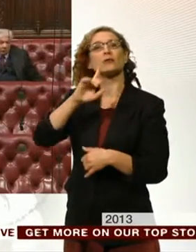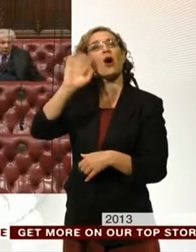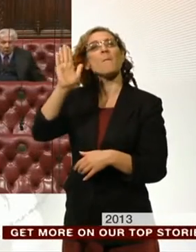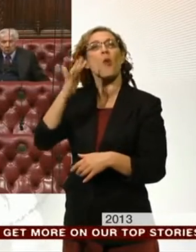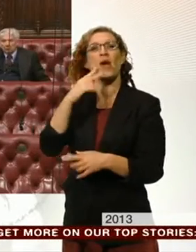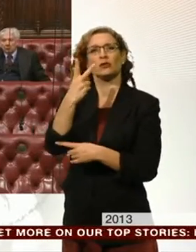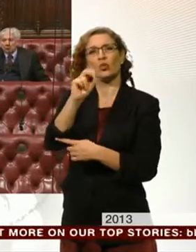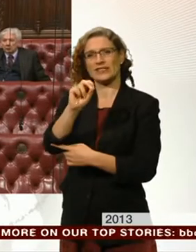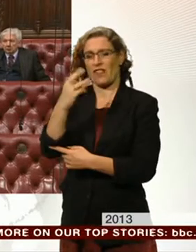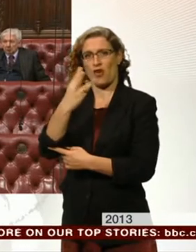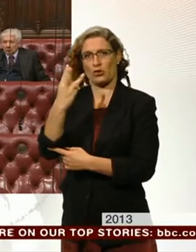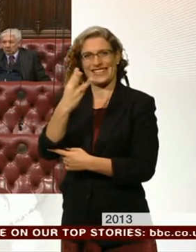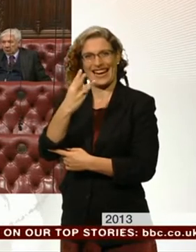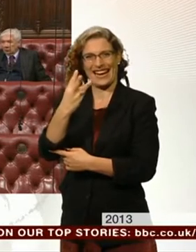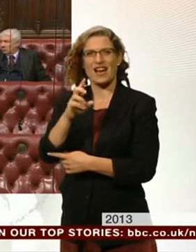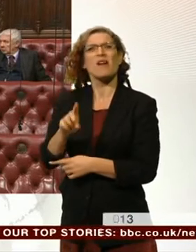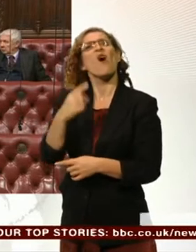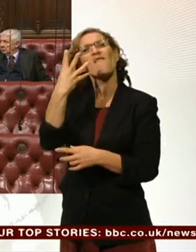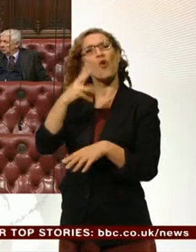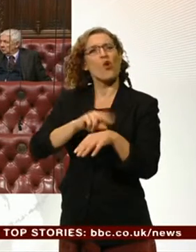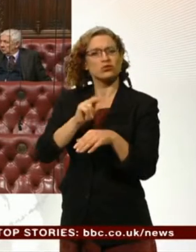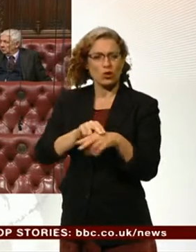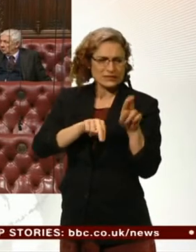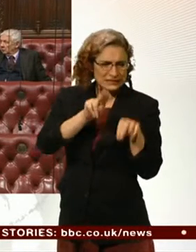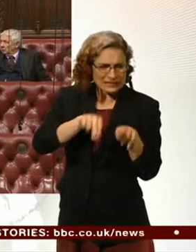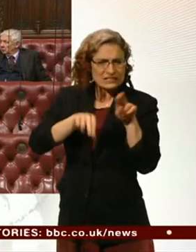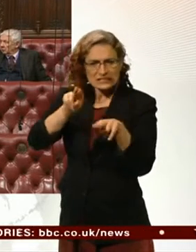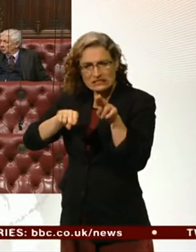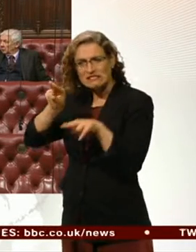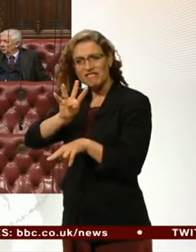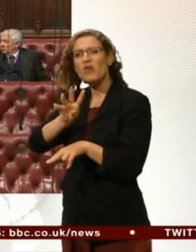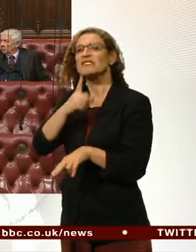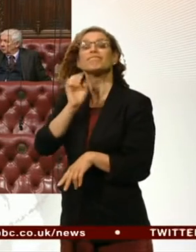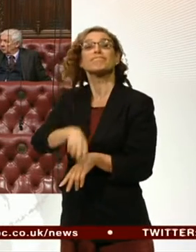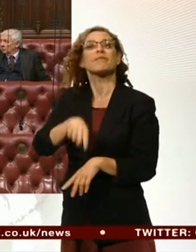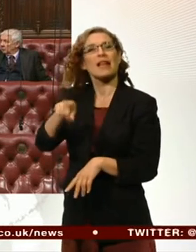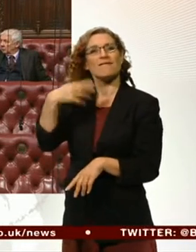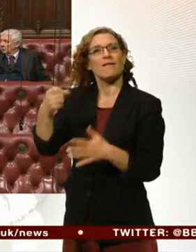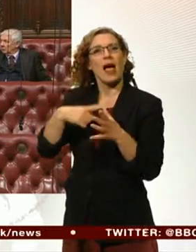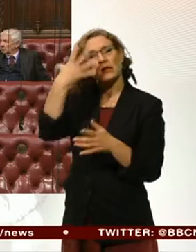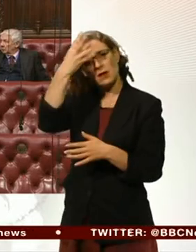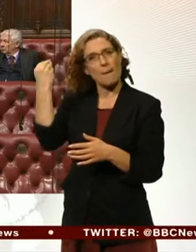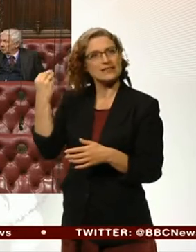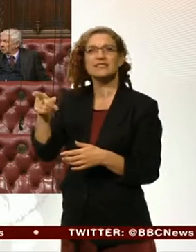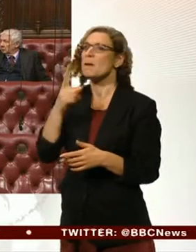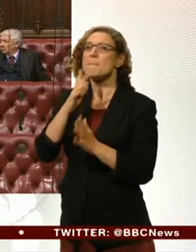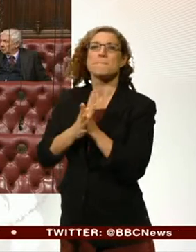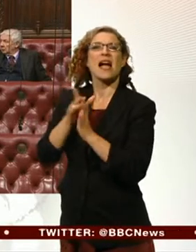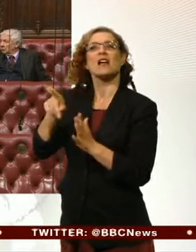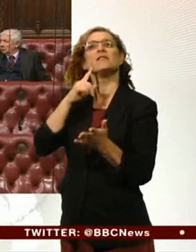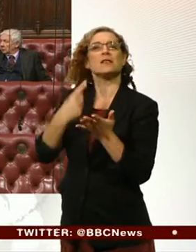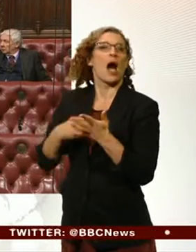2013, but four doctors have assessed him as suffering from Alzheimer's disease. A decision that he shouldn't stand trial was